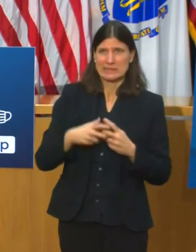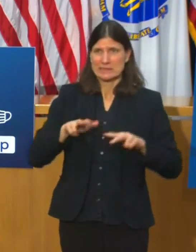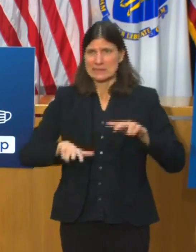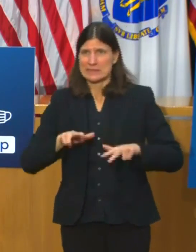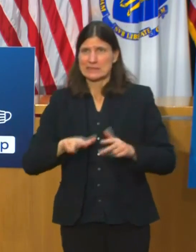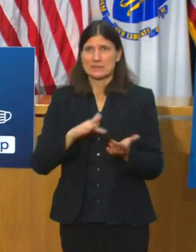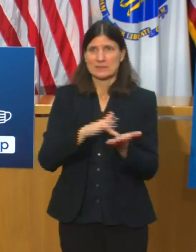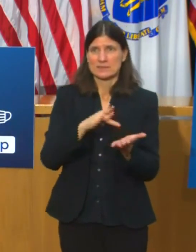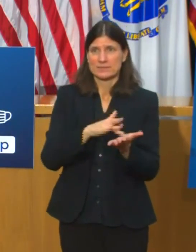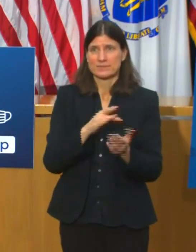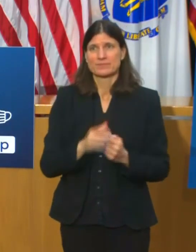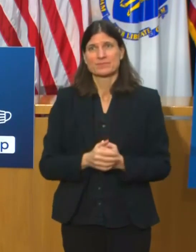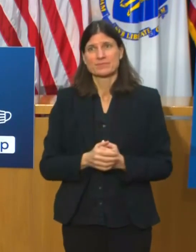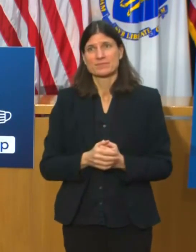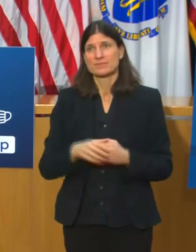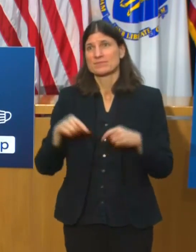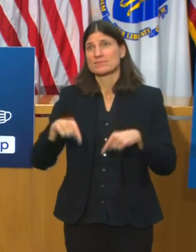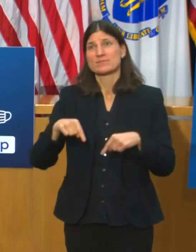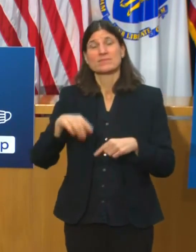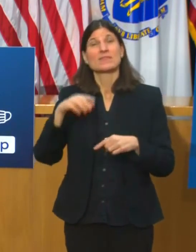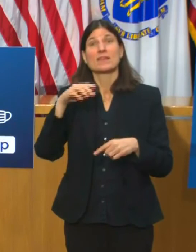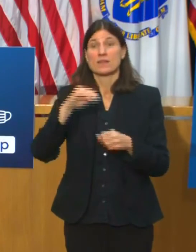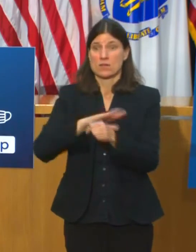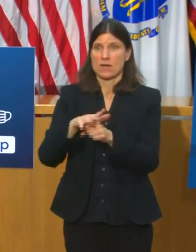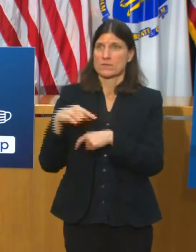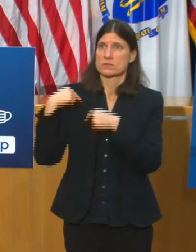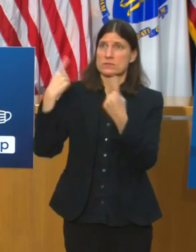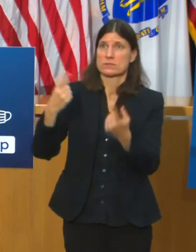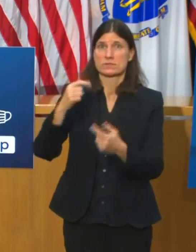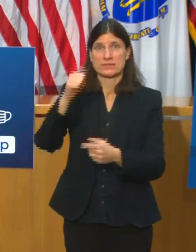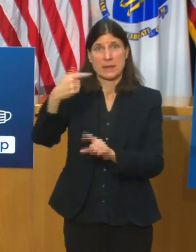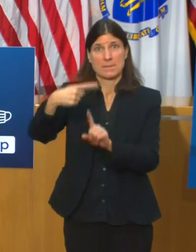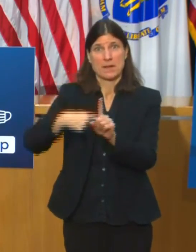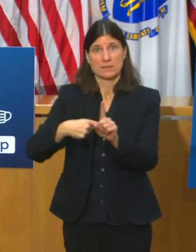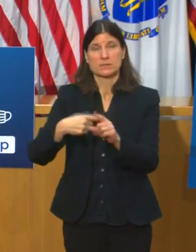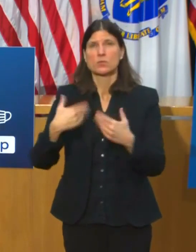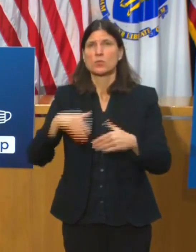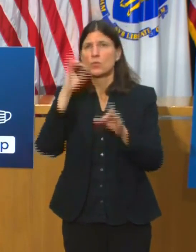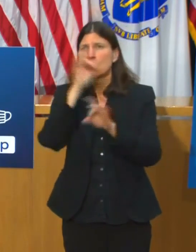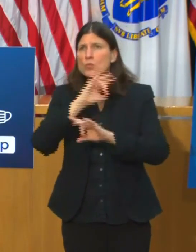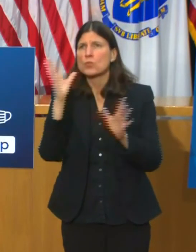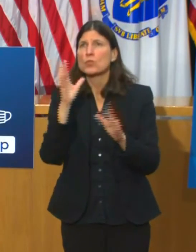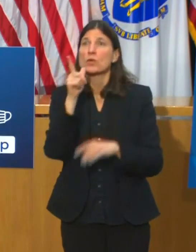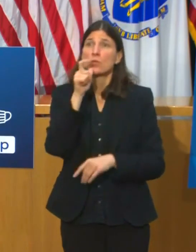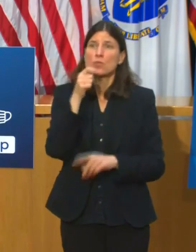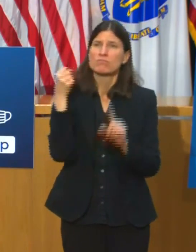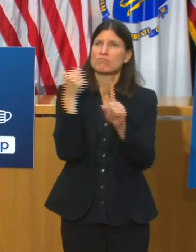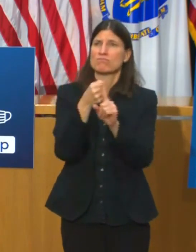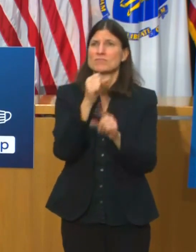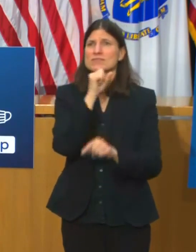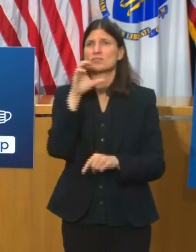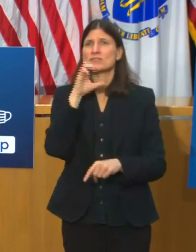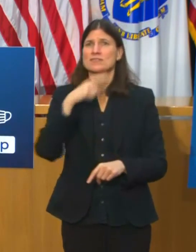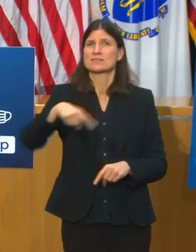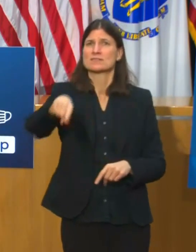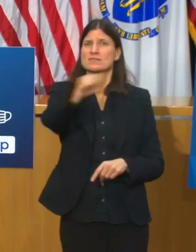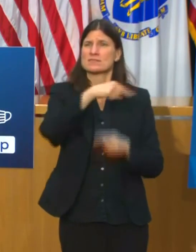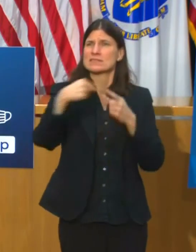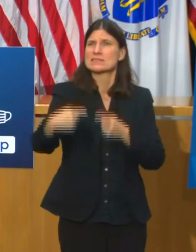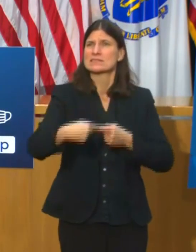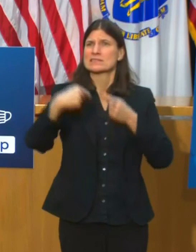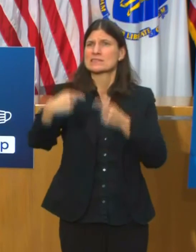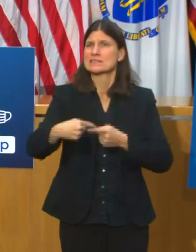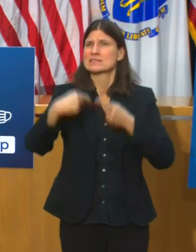older adults. The vaccine scheduling resource line is for them to help them with the scheduling process and get one step closer